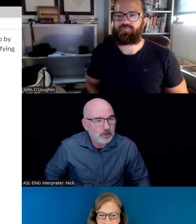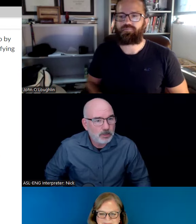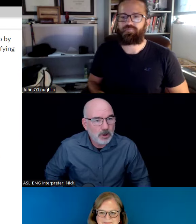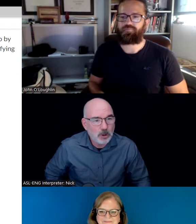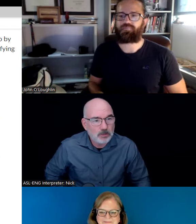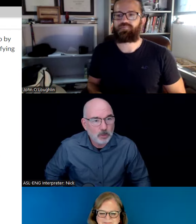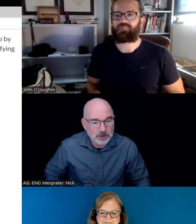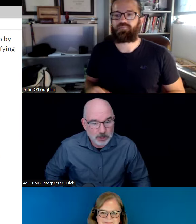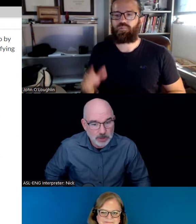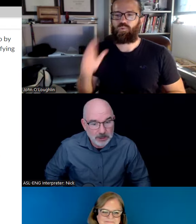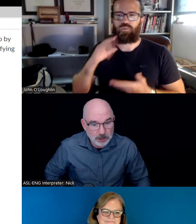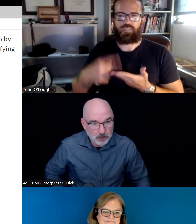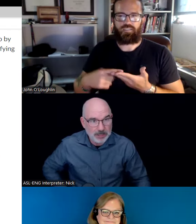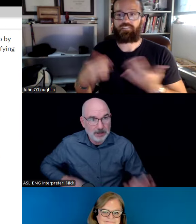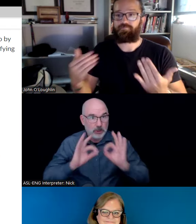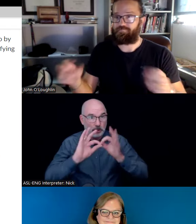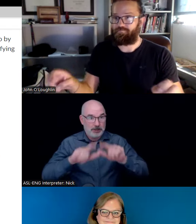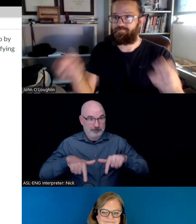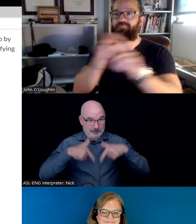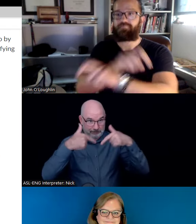learn from all of the work that you each are doing.